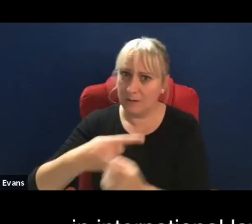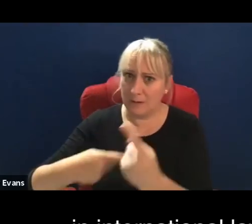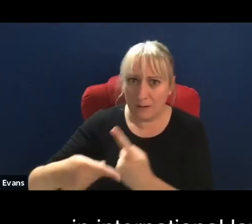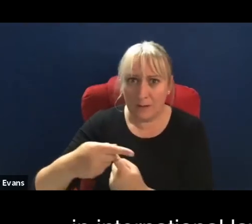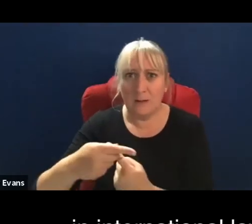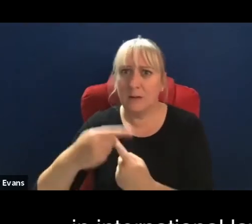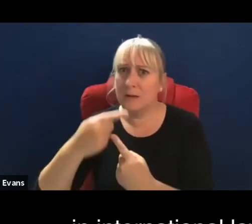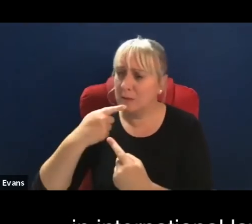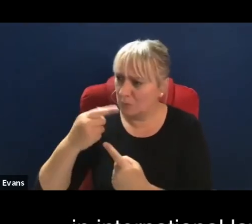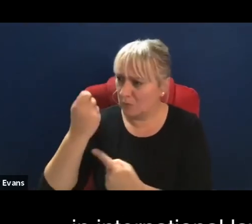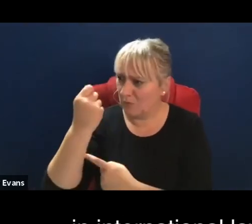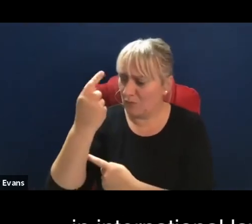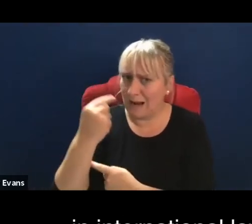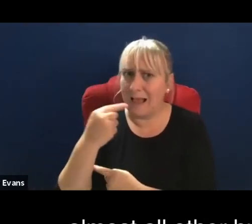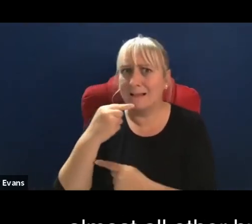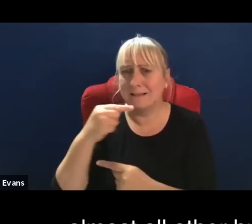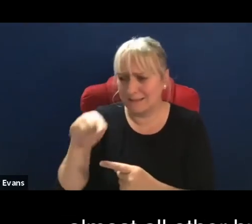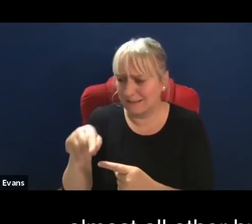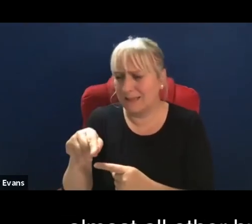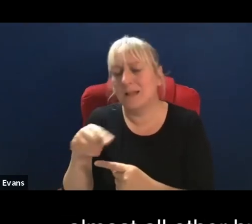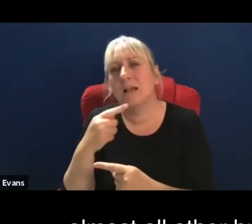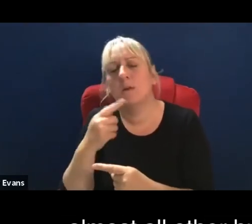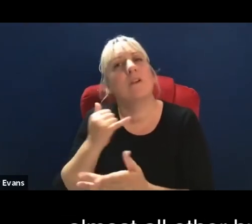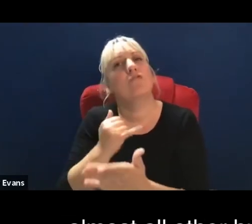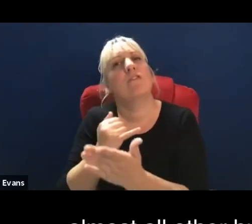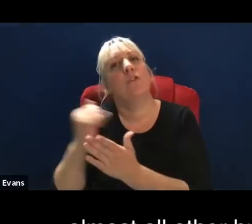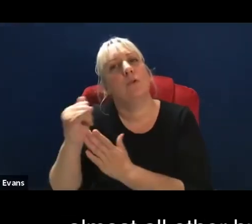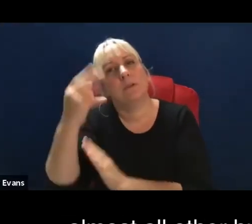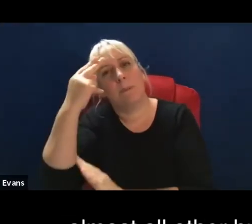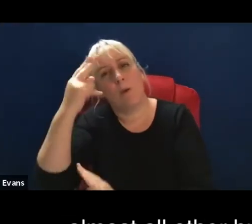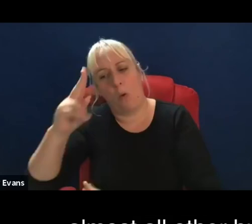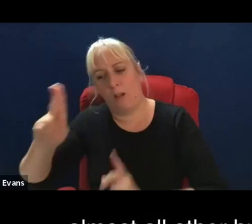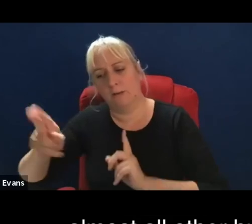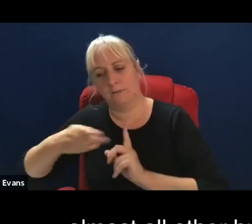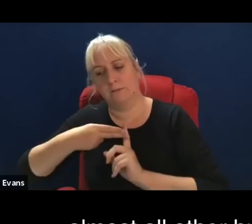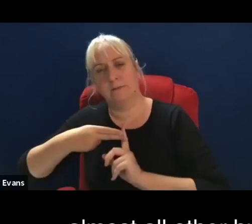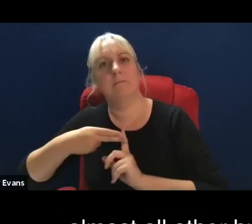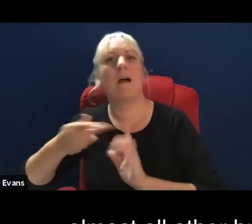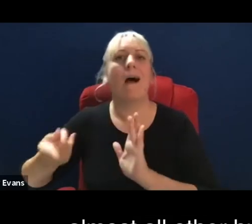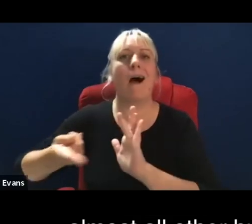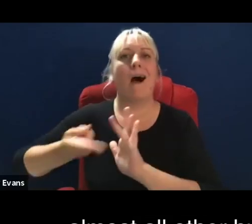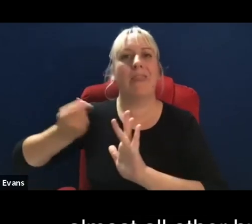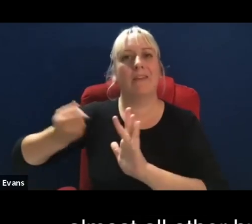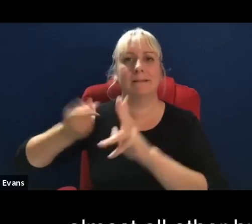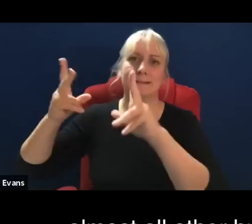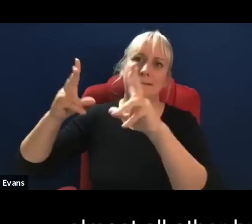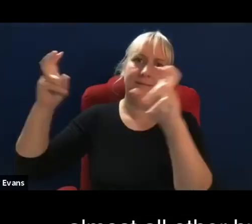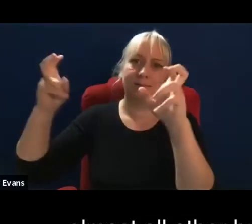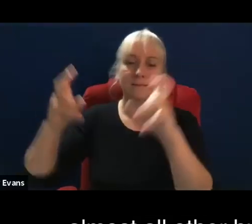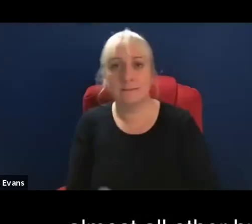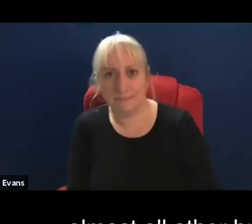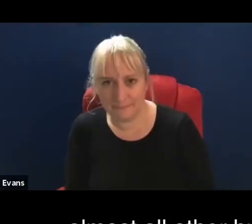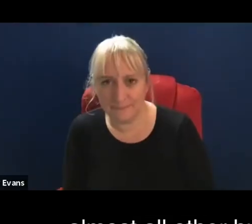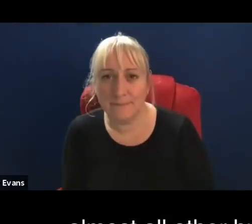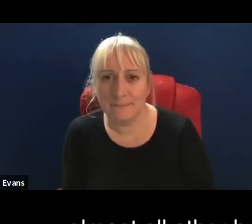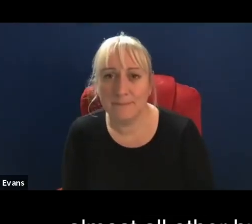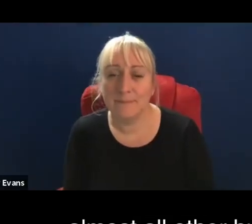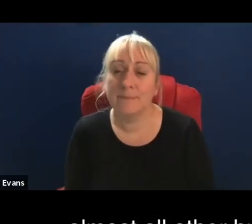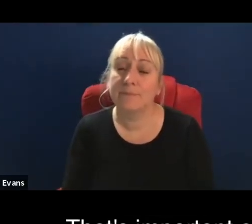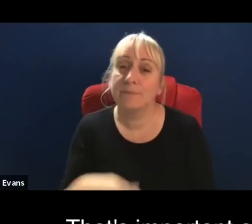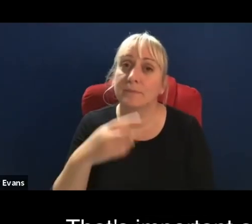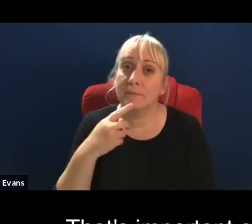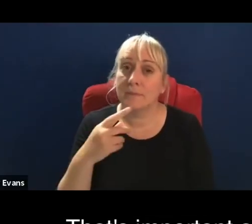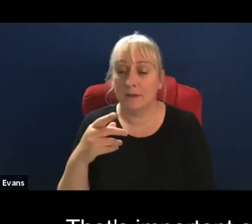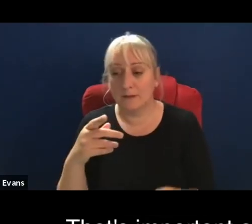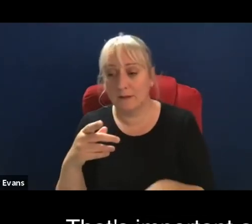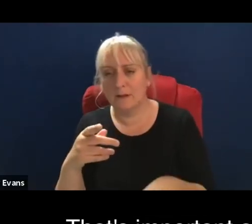by the category of and others, as is the case with I think almost all other human rights treaties before